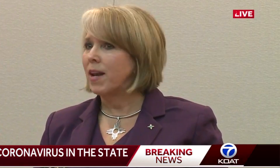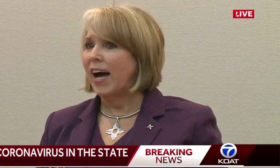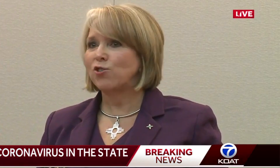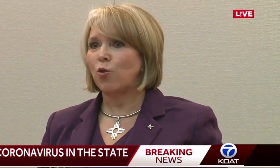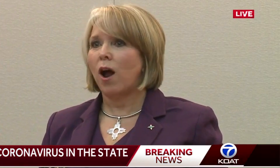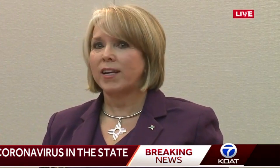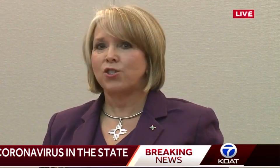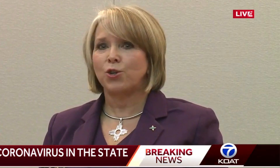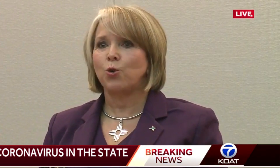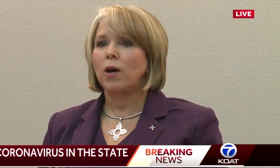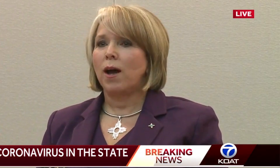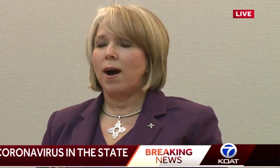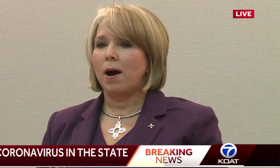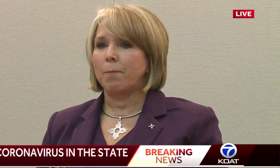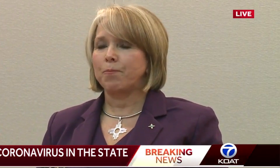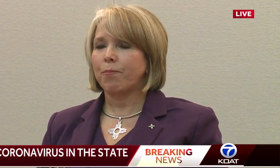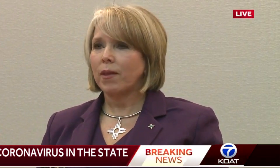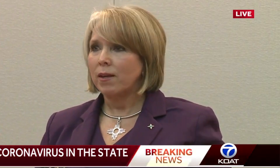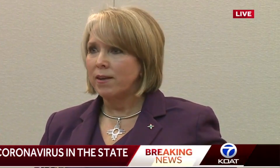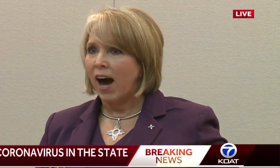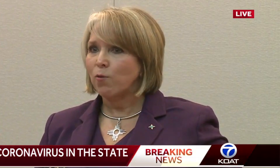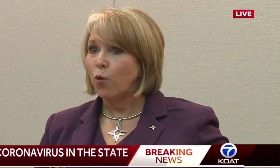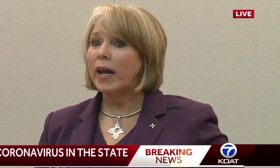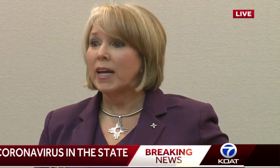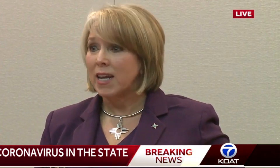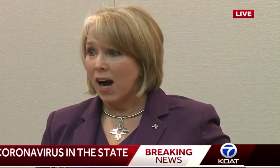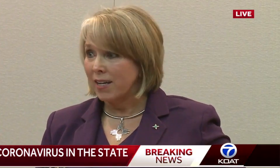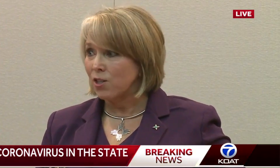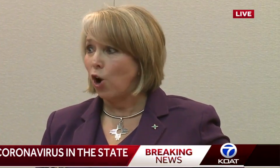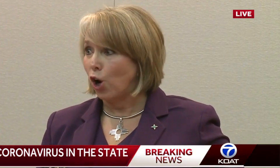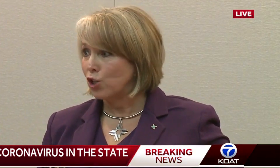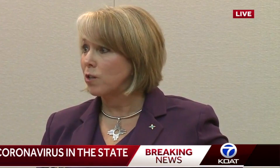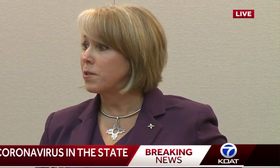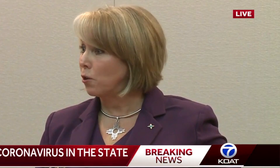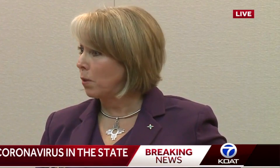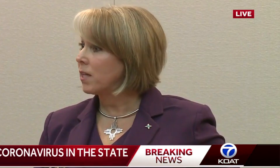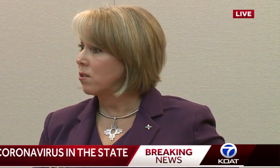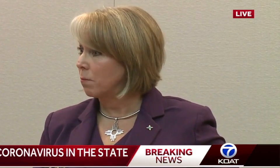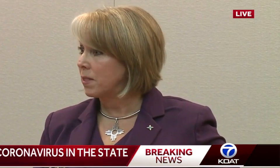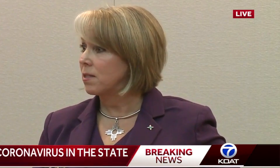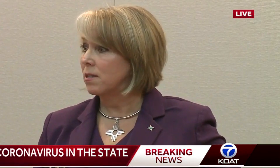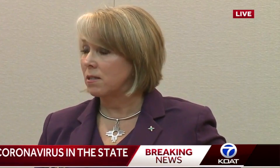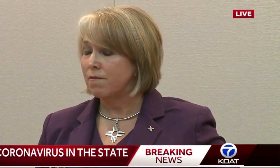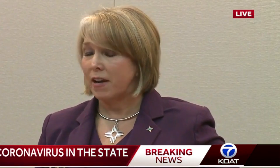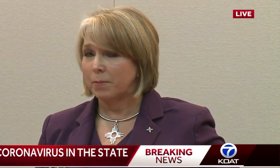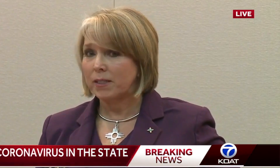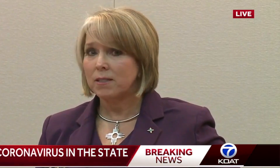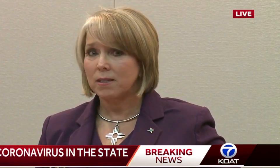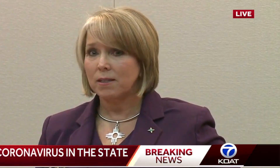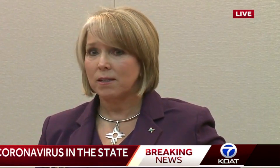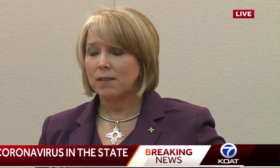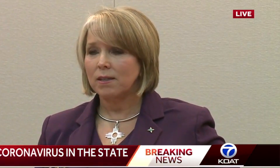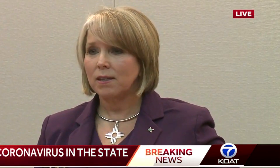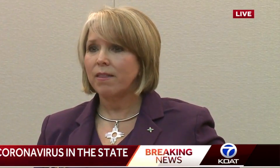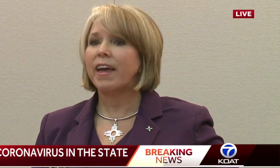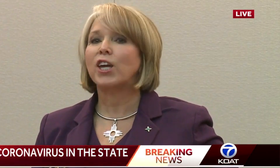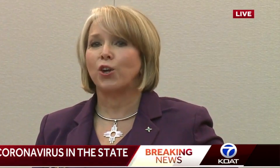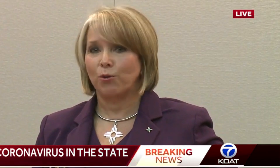and I am not trying to not recognize the hardships that are placed on businesses and families,